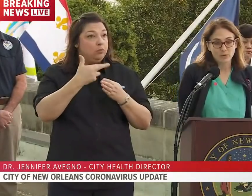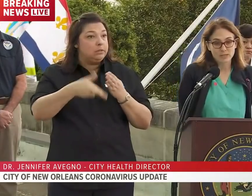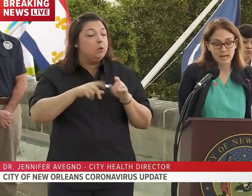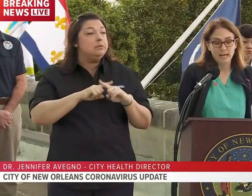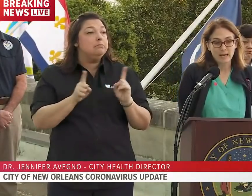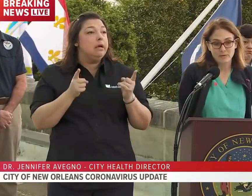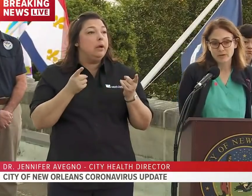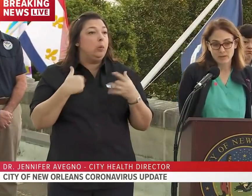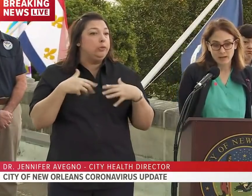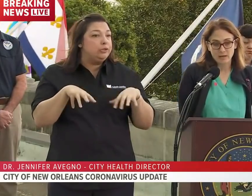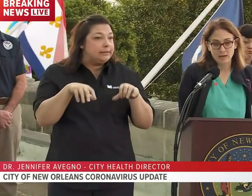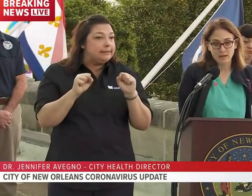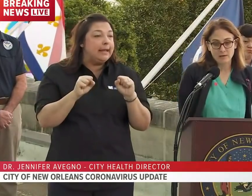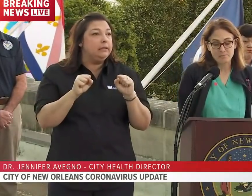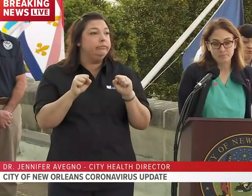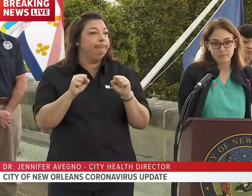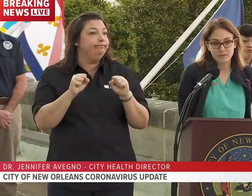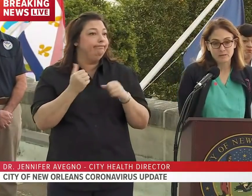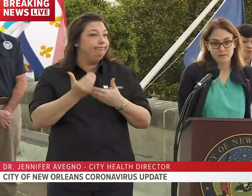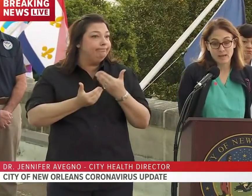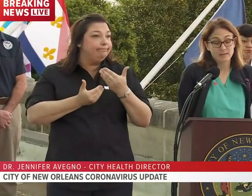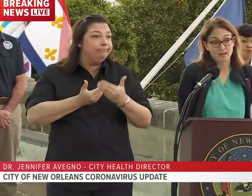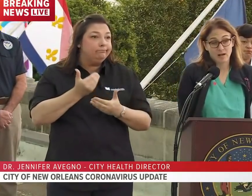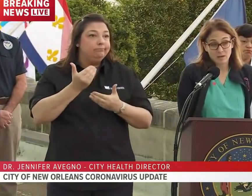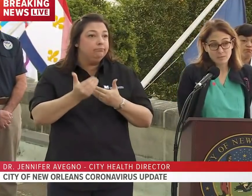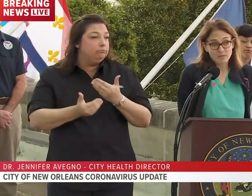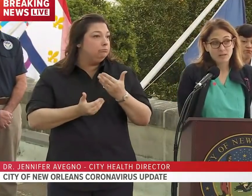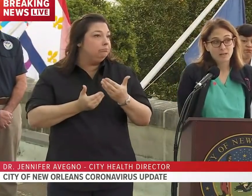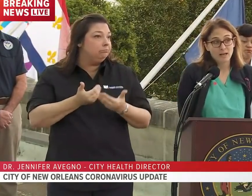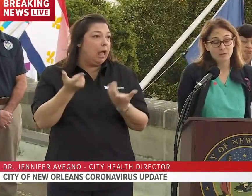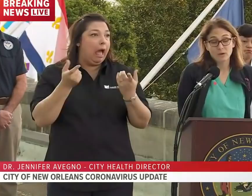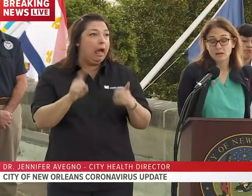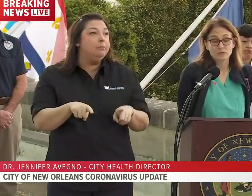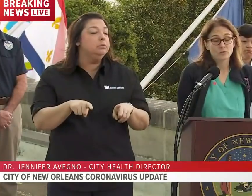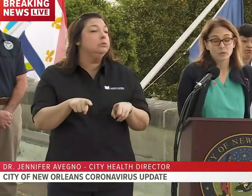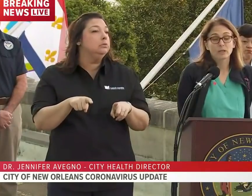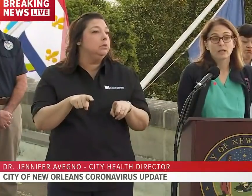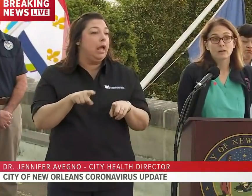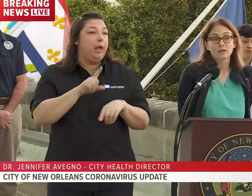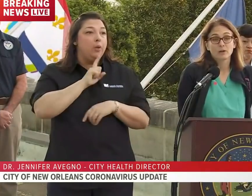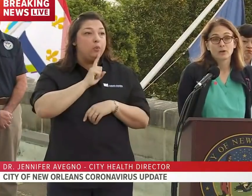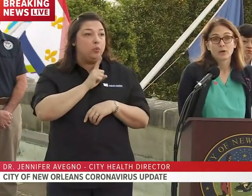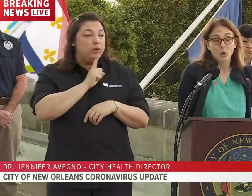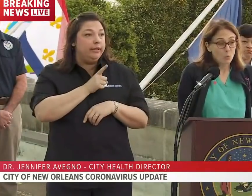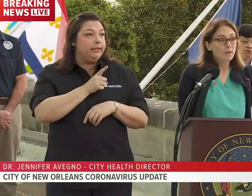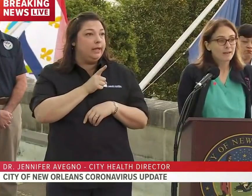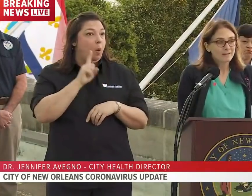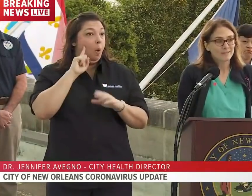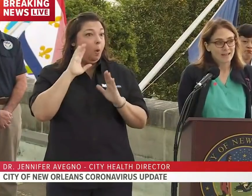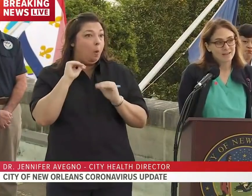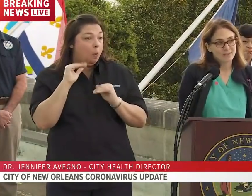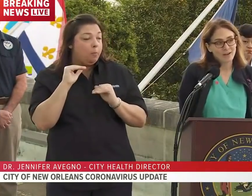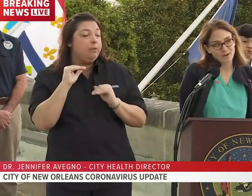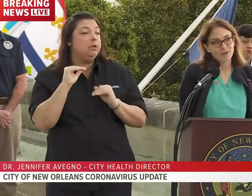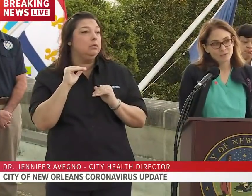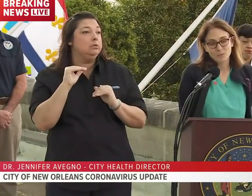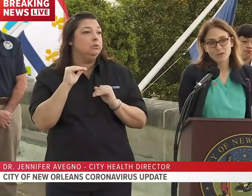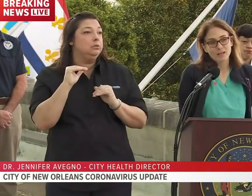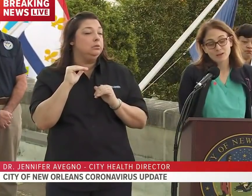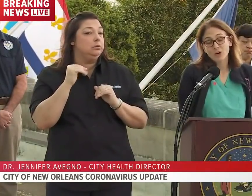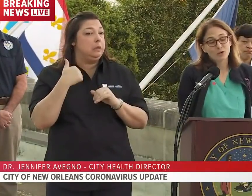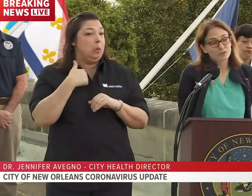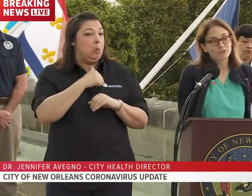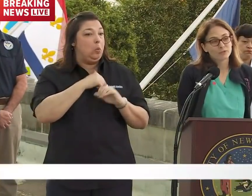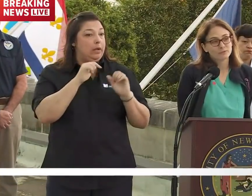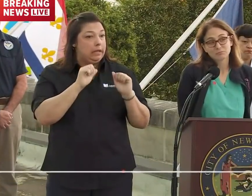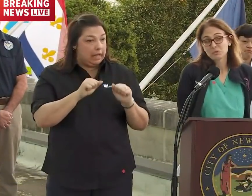But we're taking everything as it comes and just really hoping that we